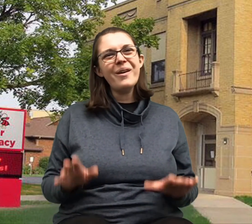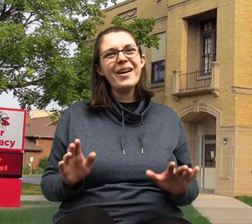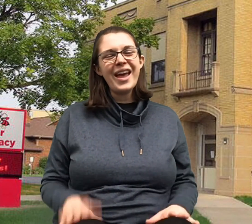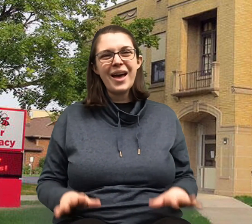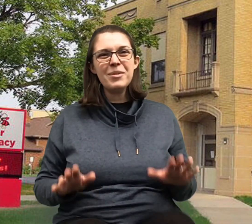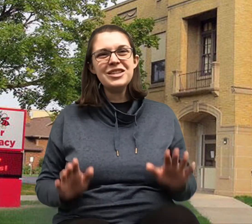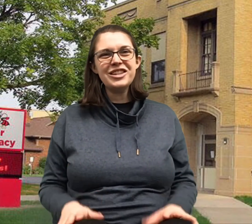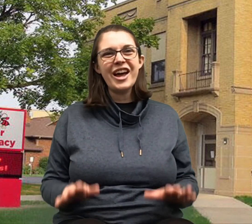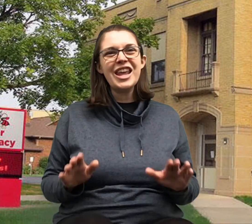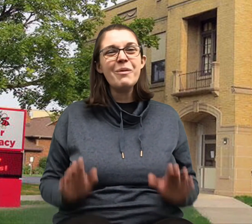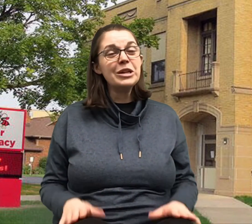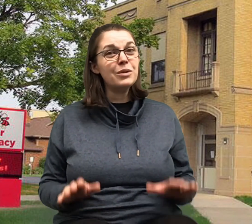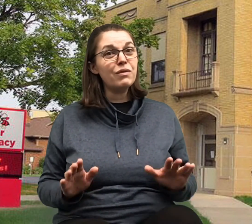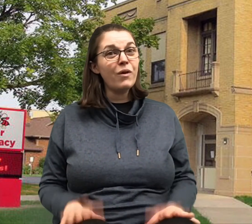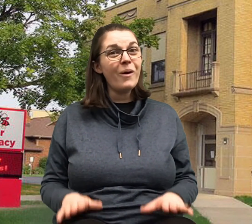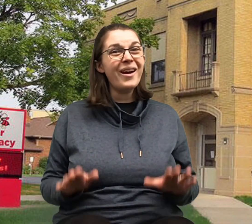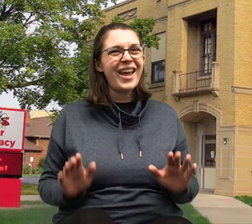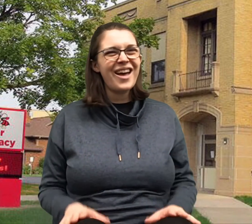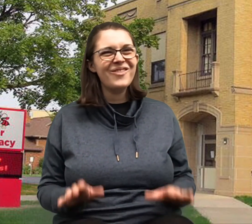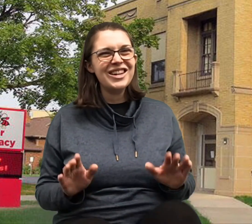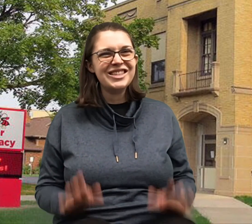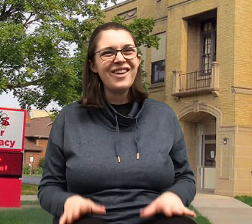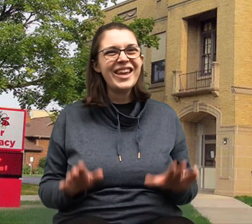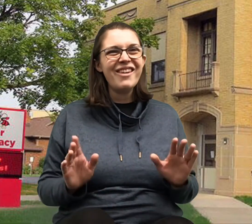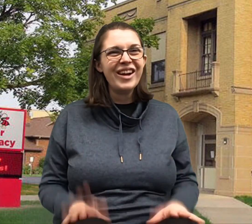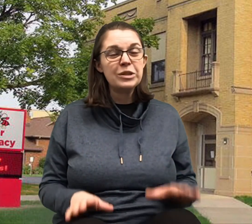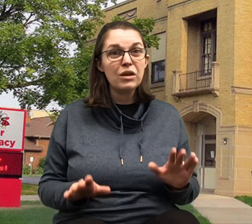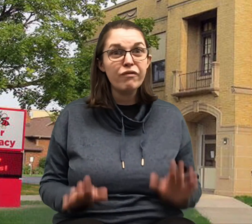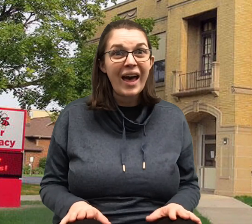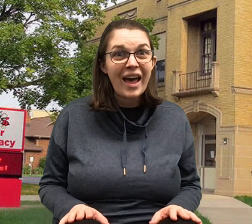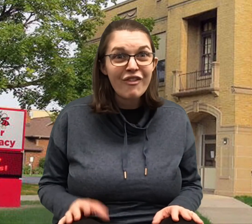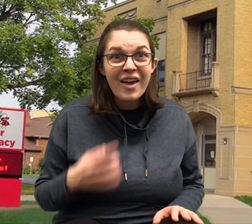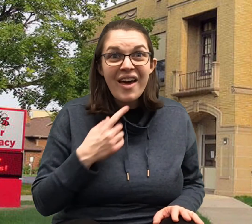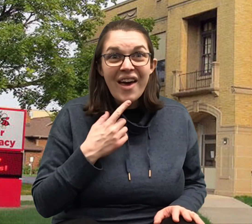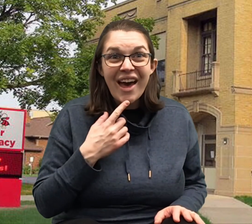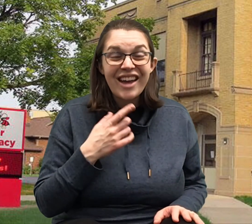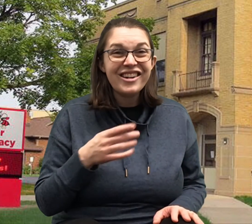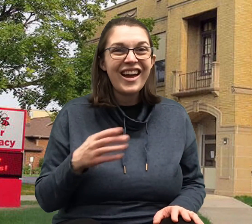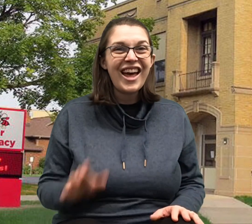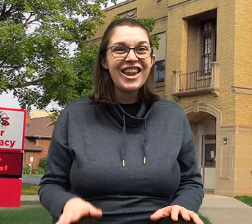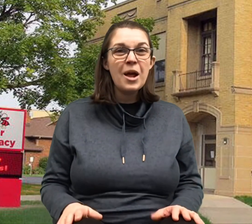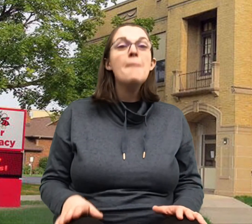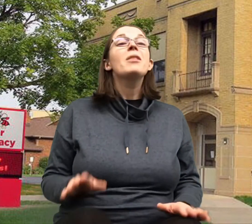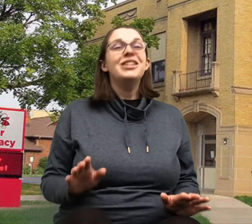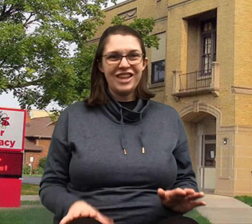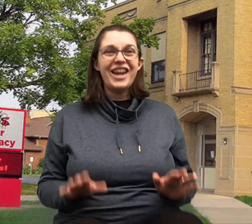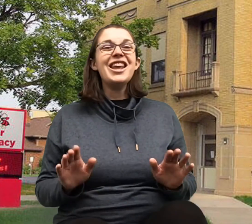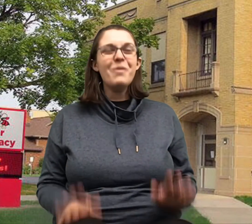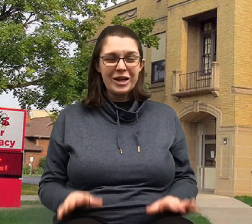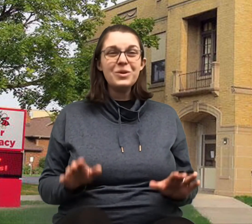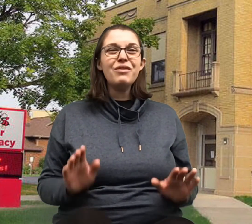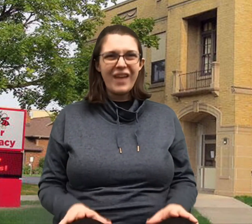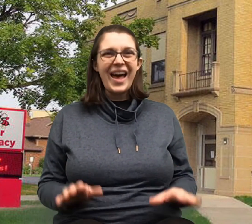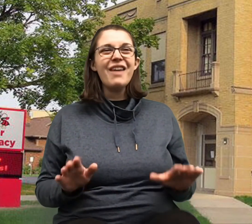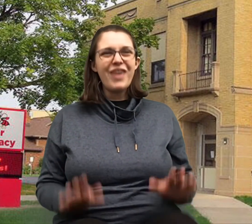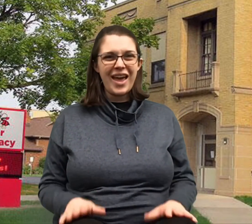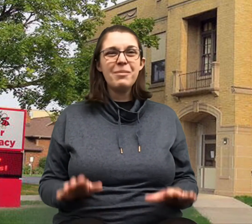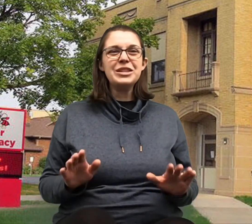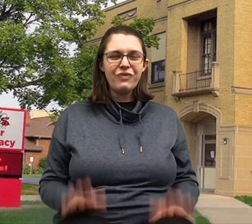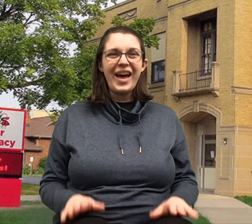hammers. Johnny works with four hammers. now he works with five. Add your head. Johnny works with five hammers, five